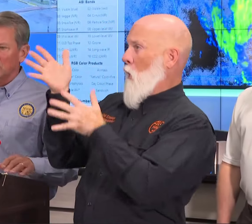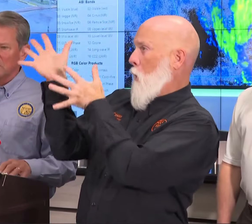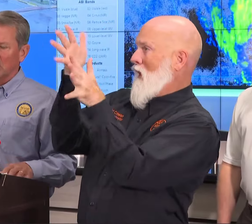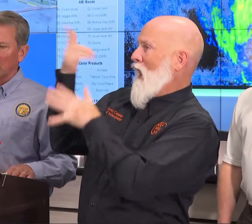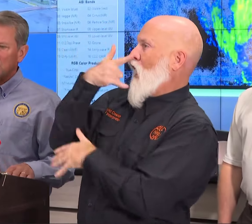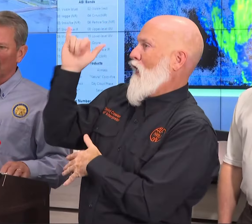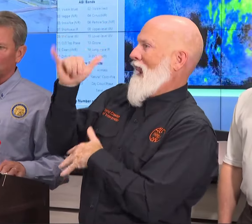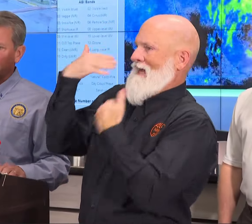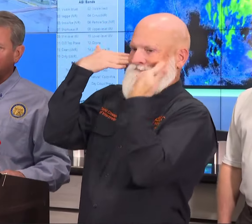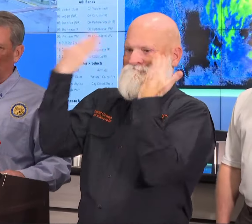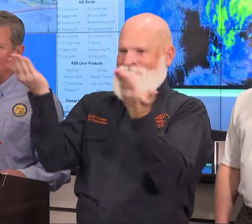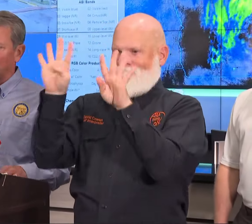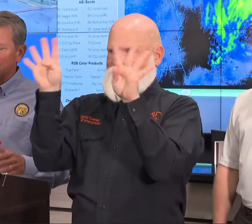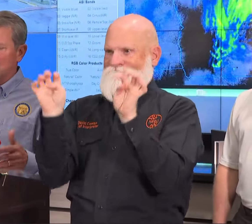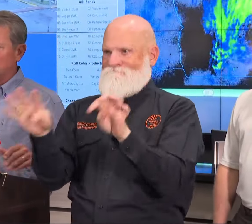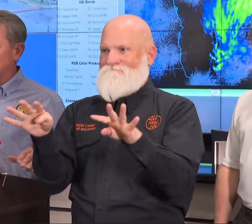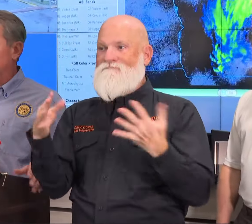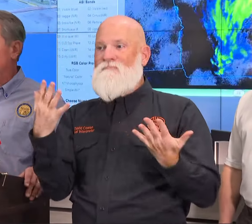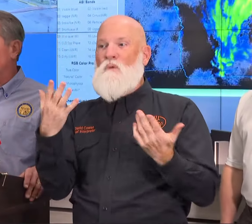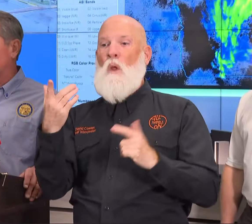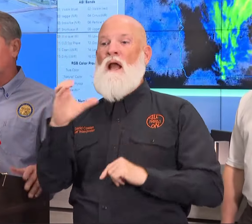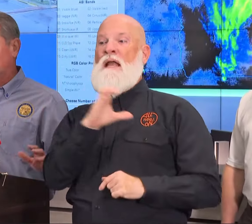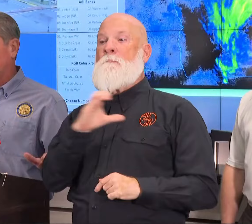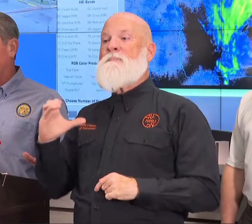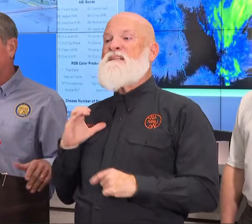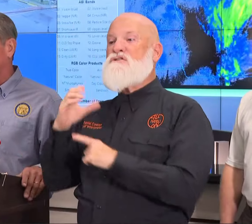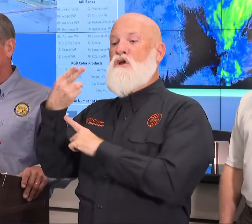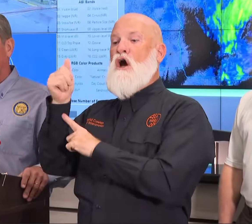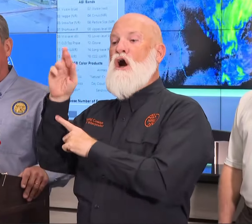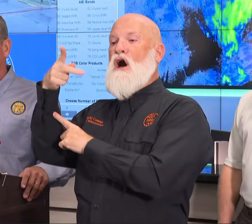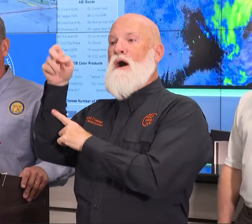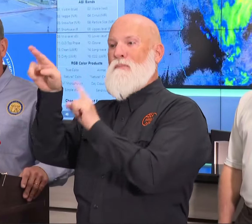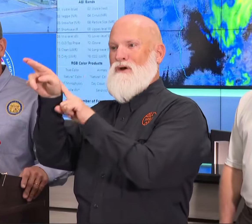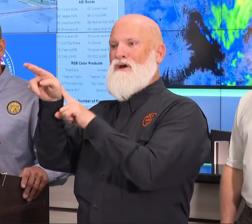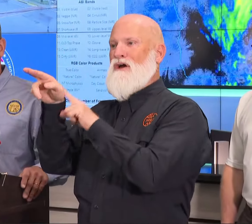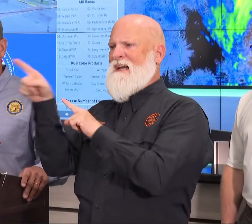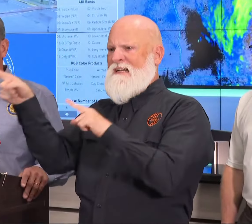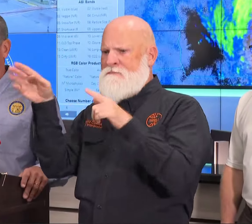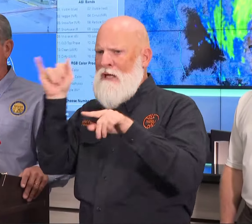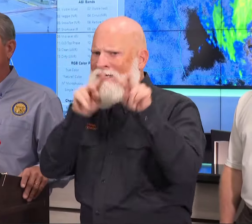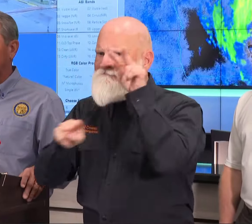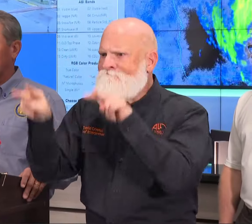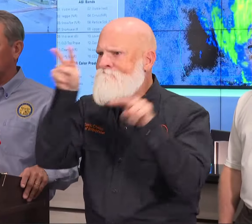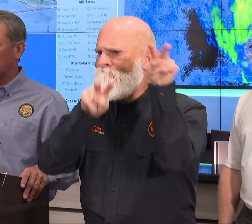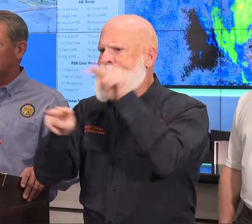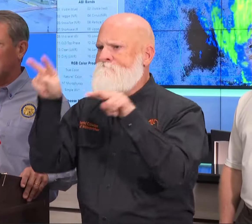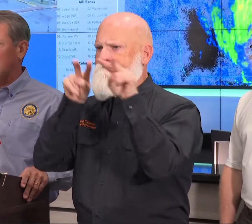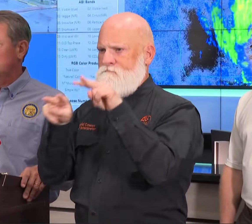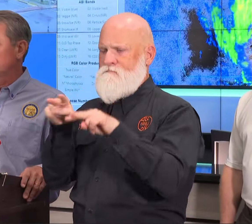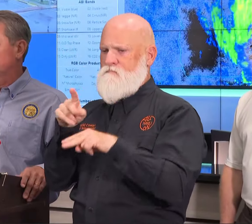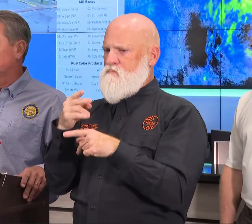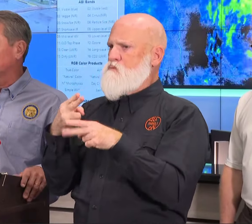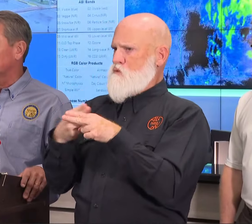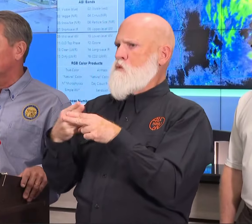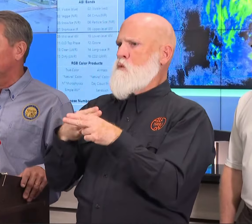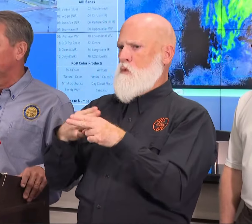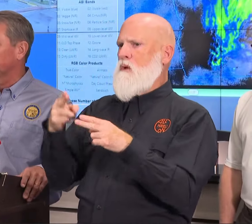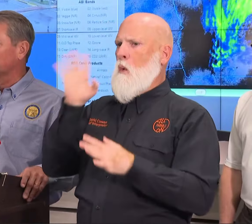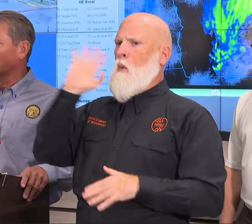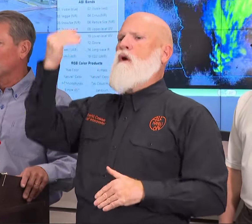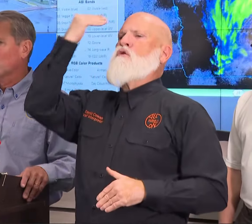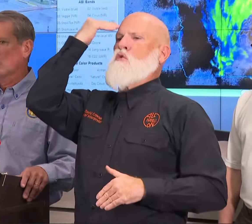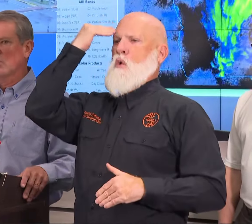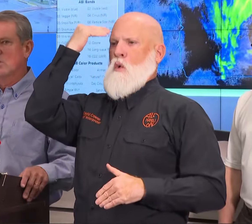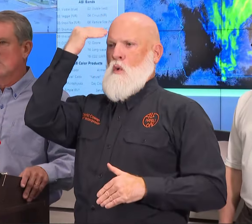that Commissioner Harper's working on now and we'll stay in touch with his team, but very preliminary for us to know any kind of damage or figures yet.